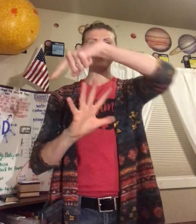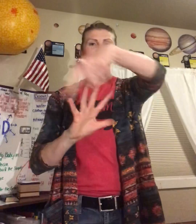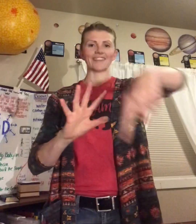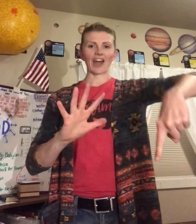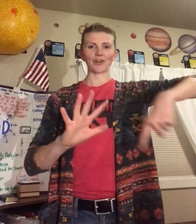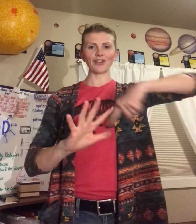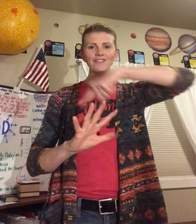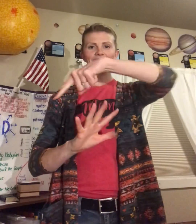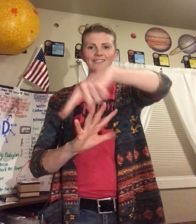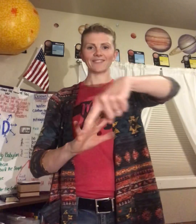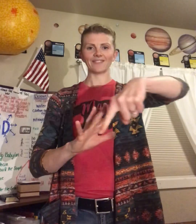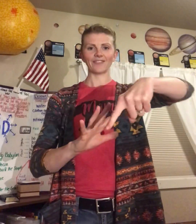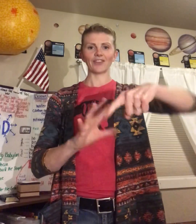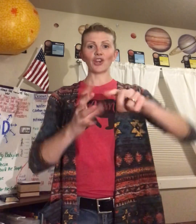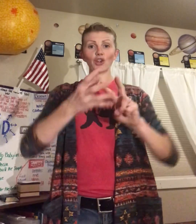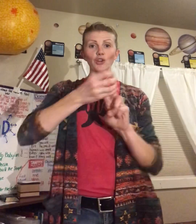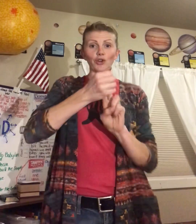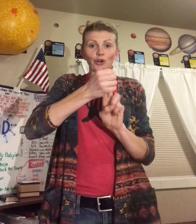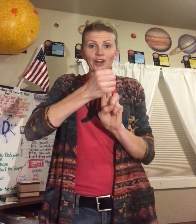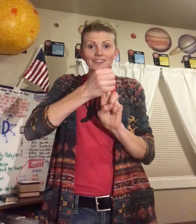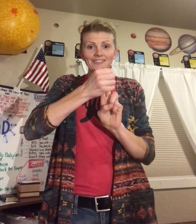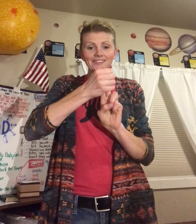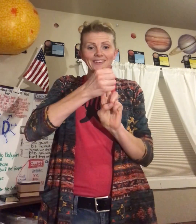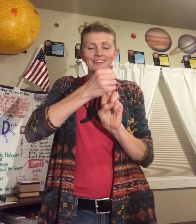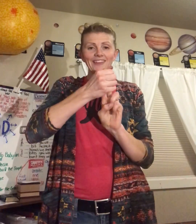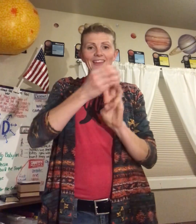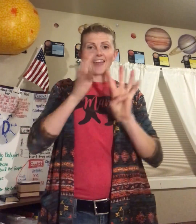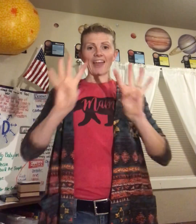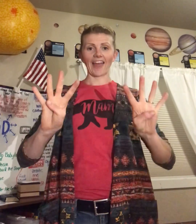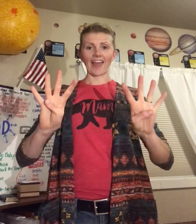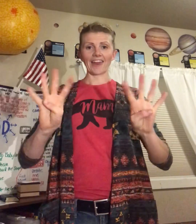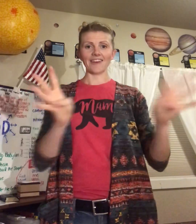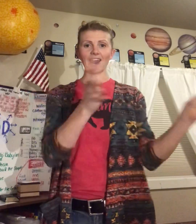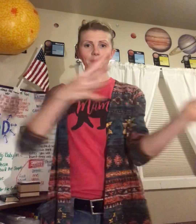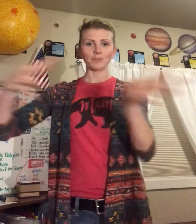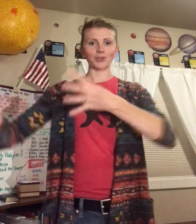Saturn, Uranus and Neptune.